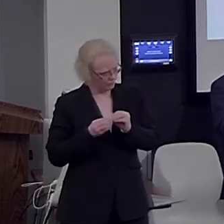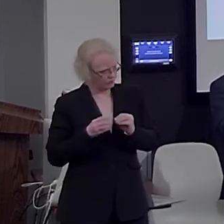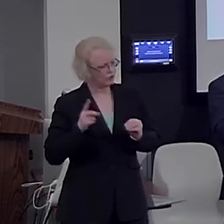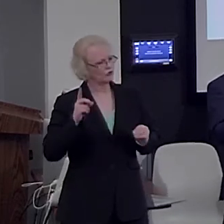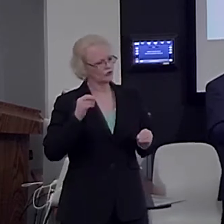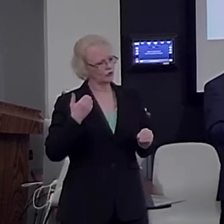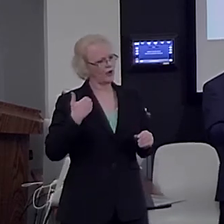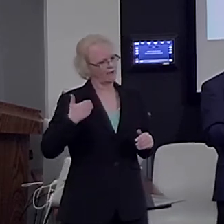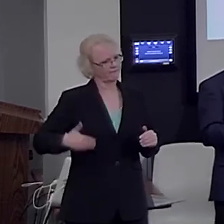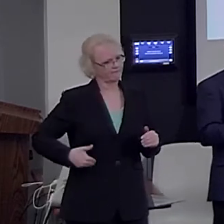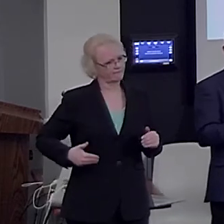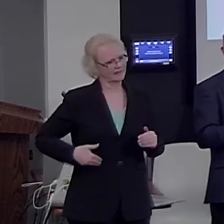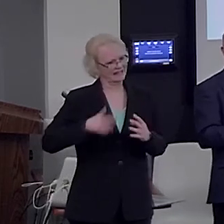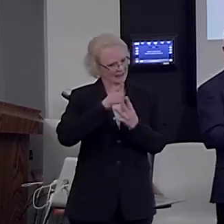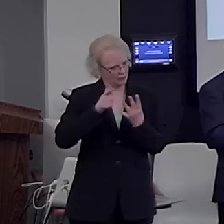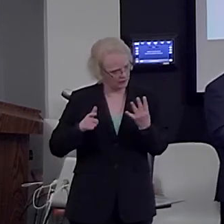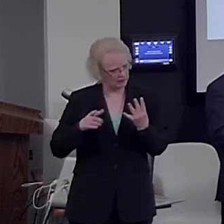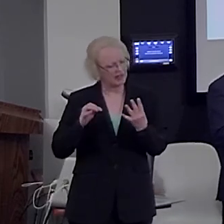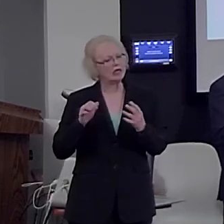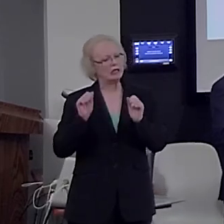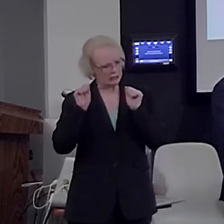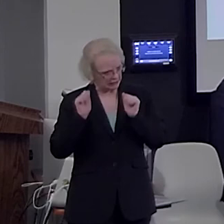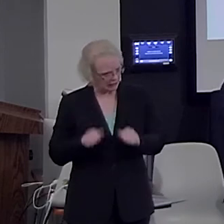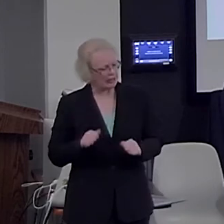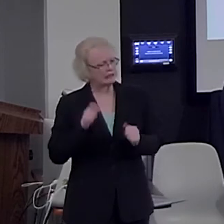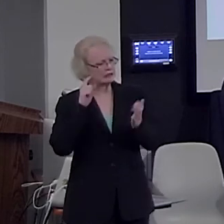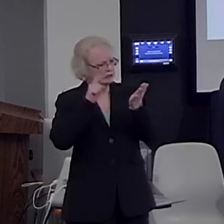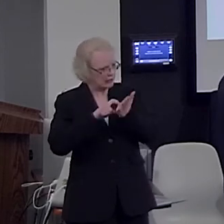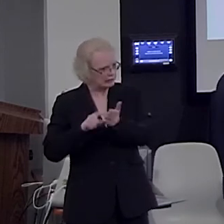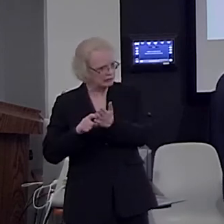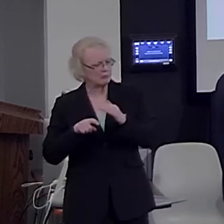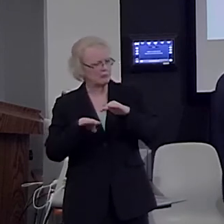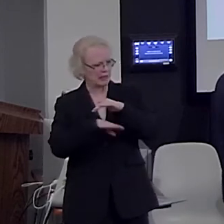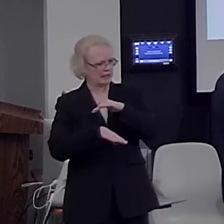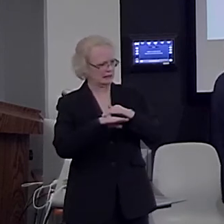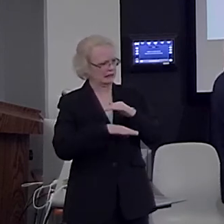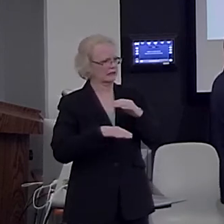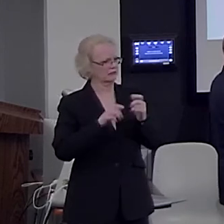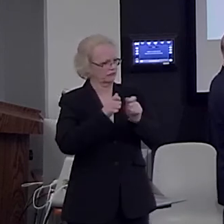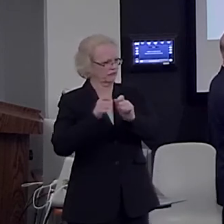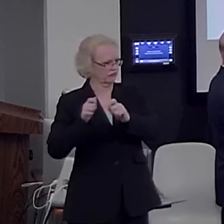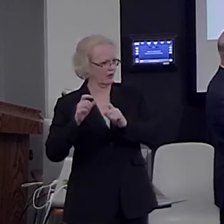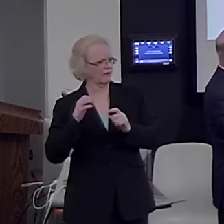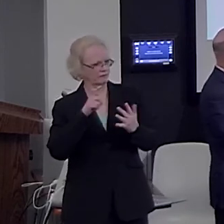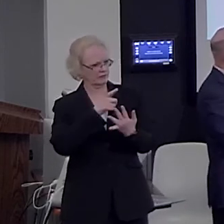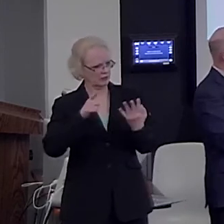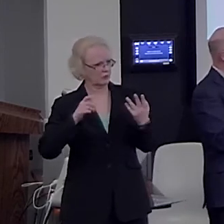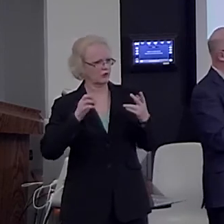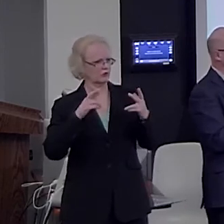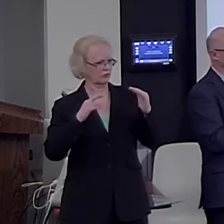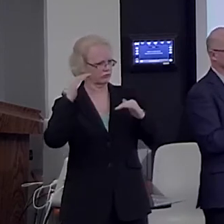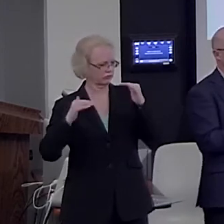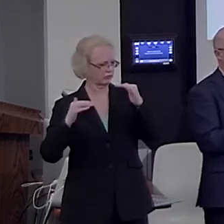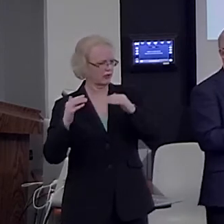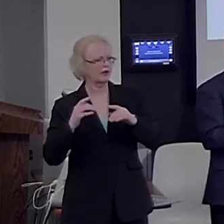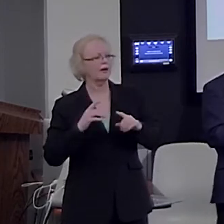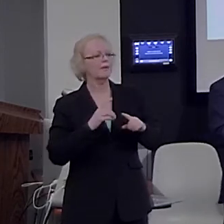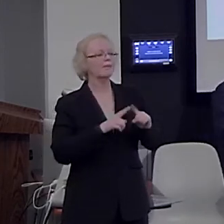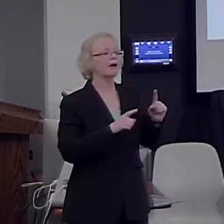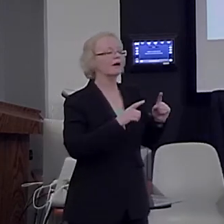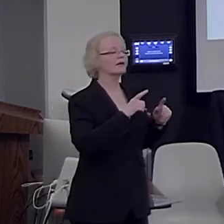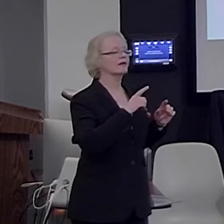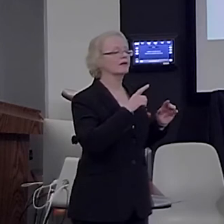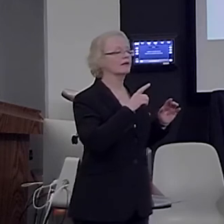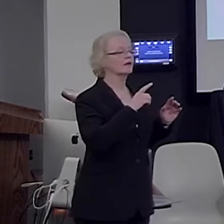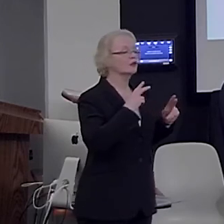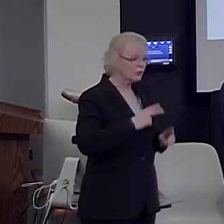to detect elementary features of a sequence like that. Humans may form a more abstract representation of such